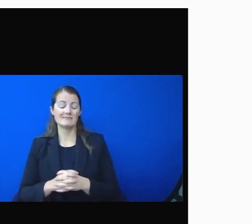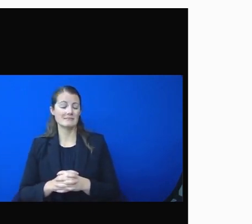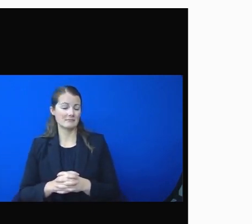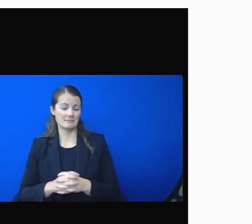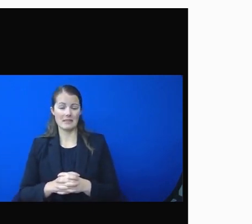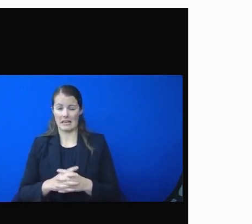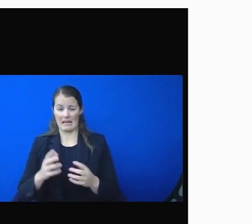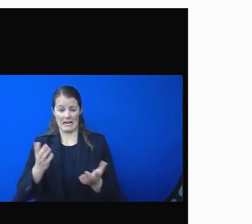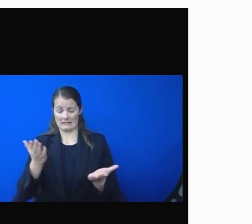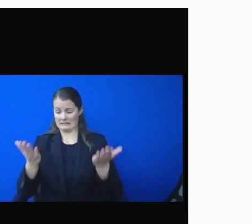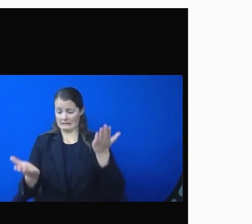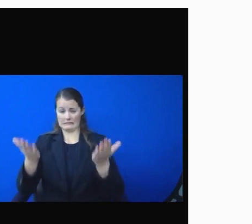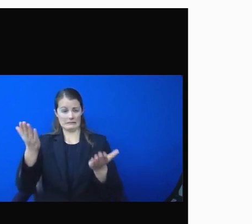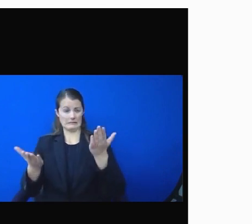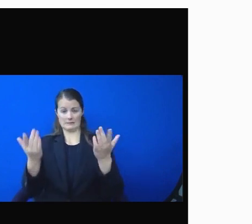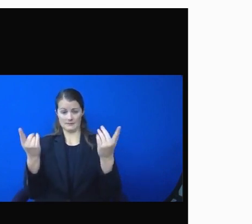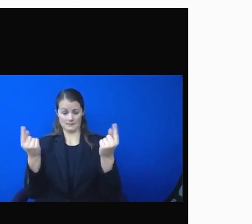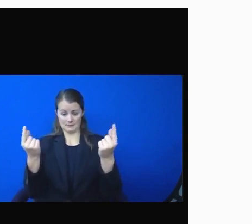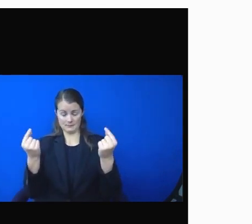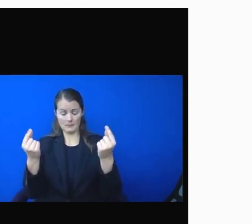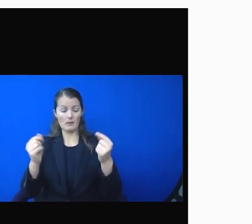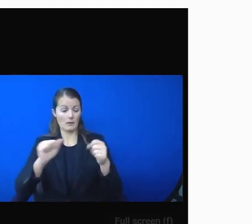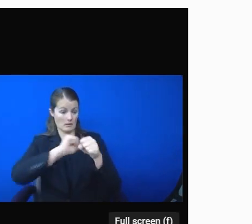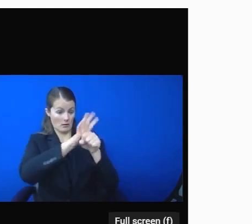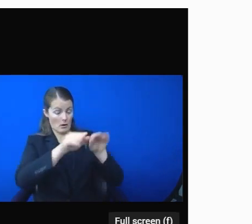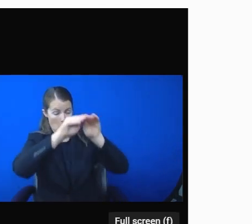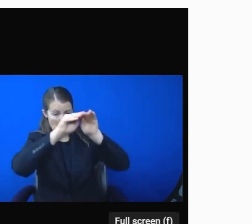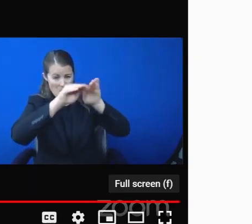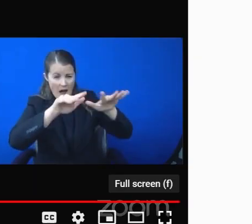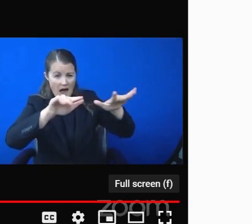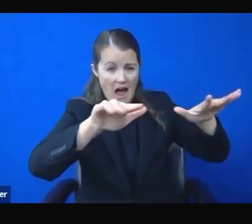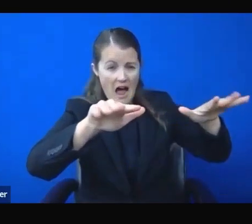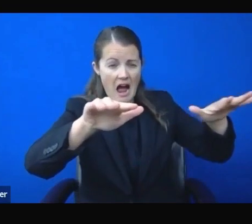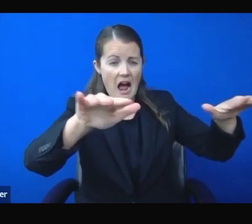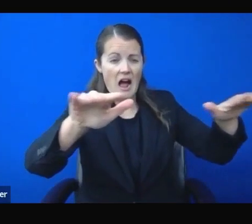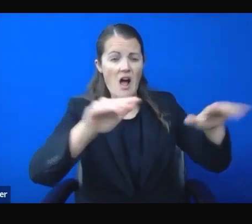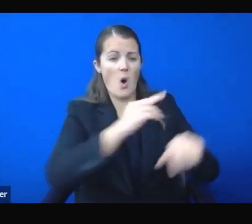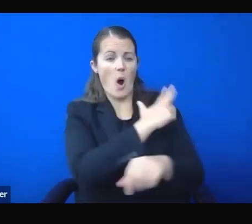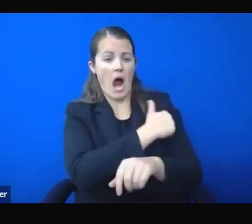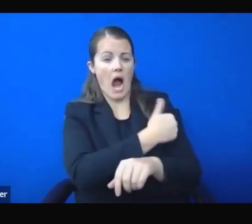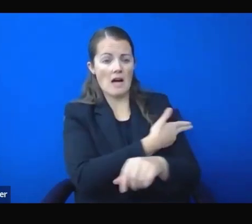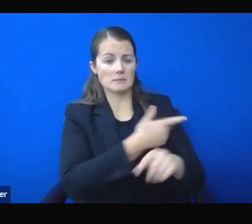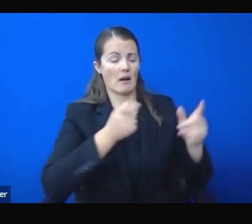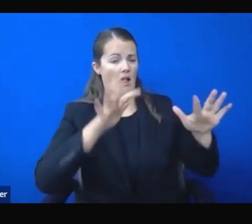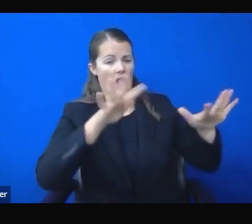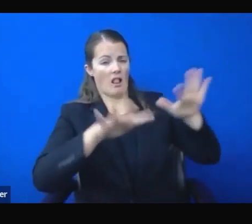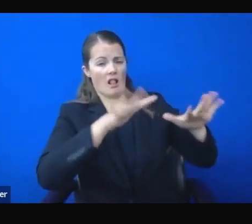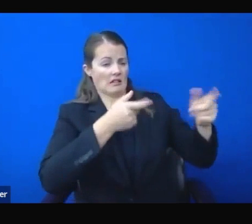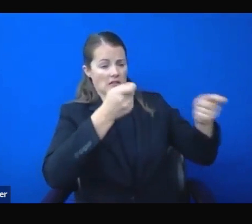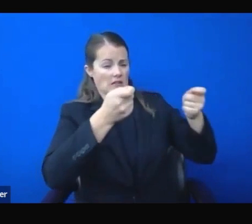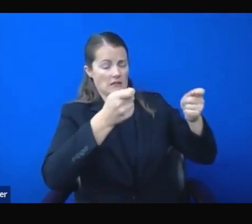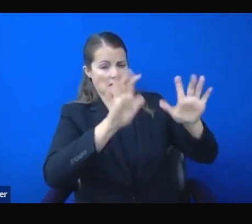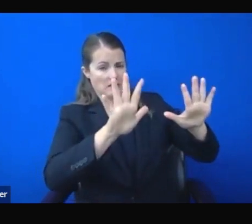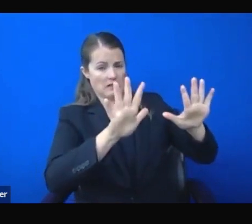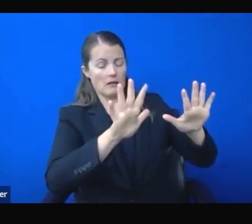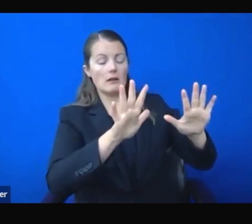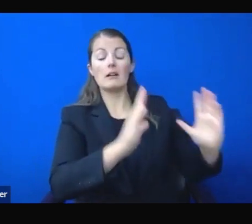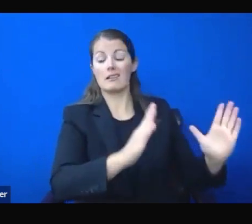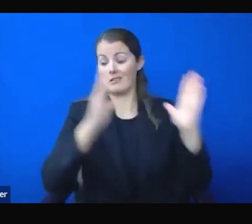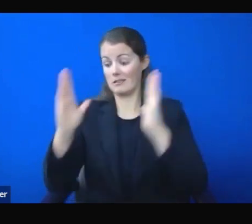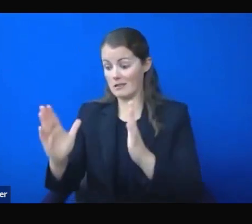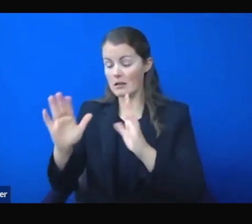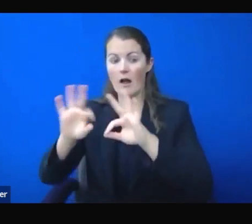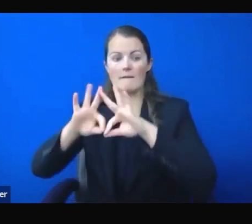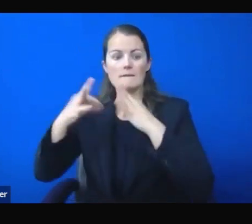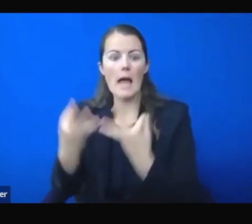we have record cases, and our hospitals are under increased strain due to COVID. On the other hand, our families